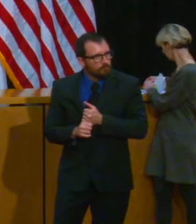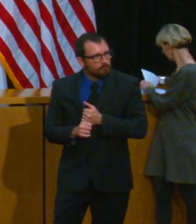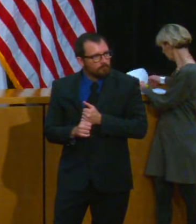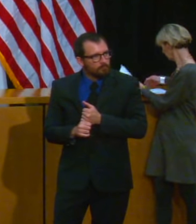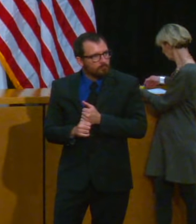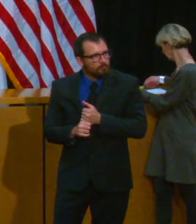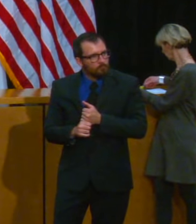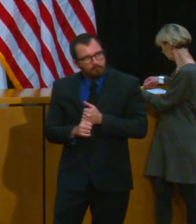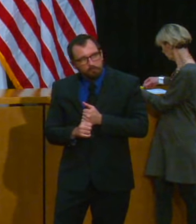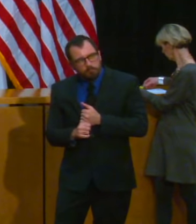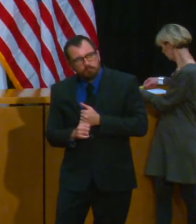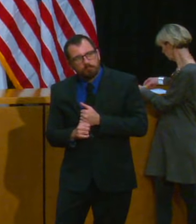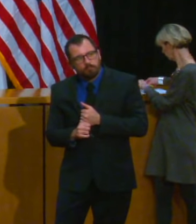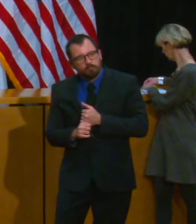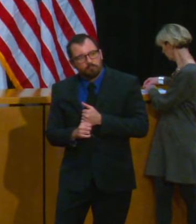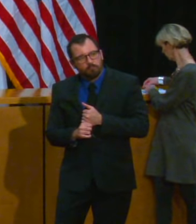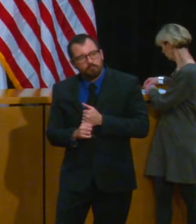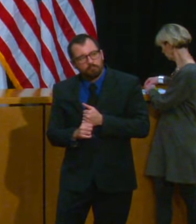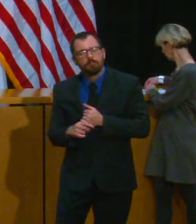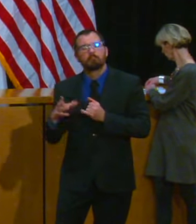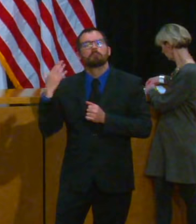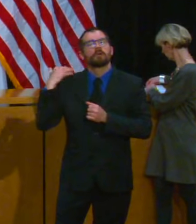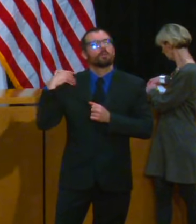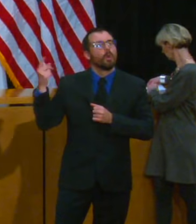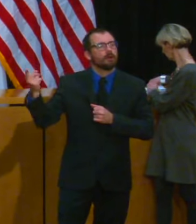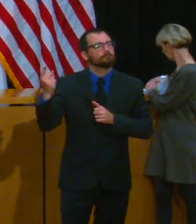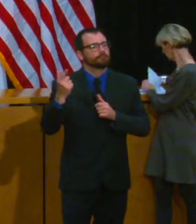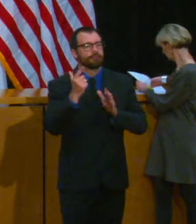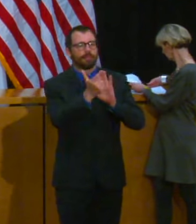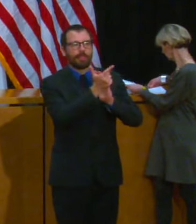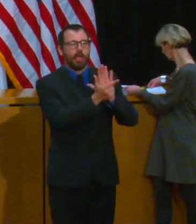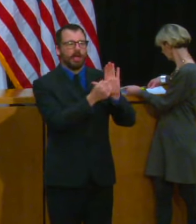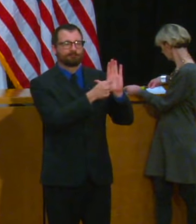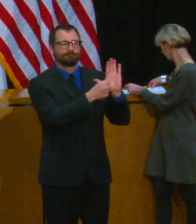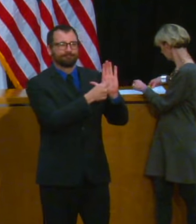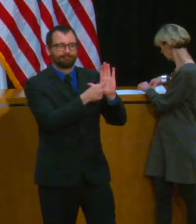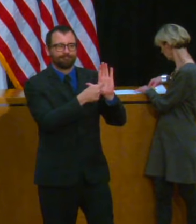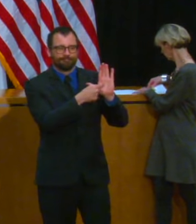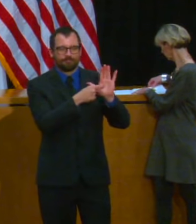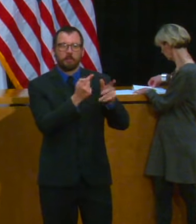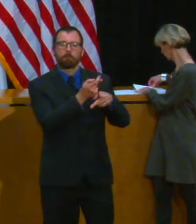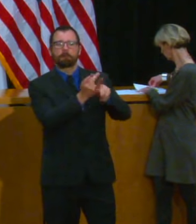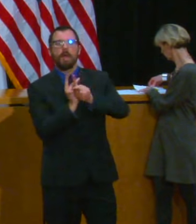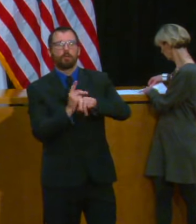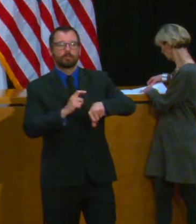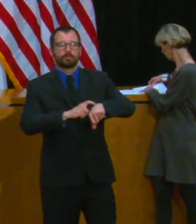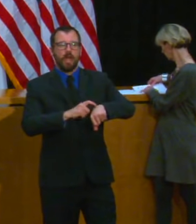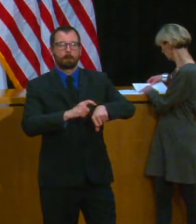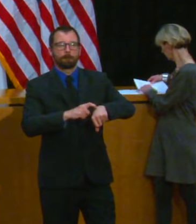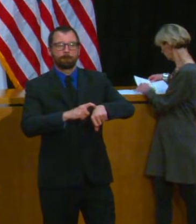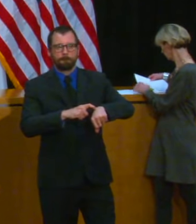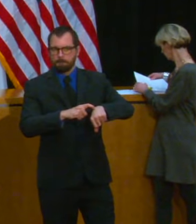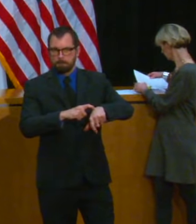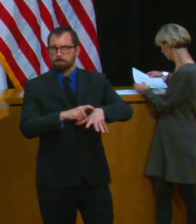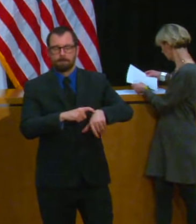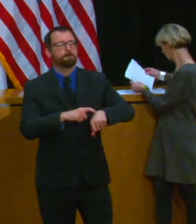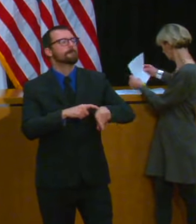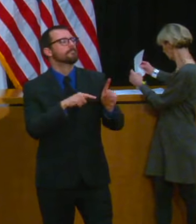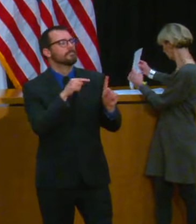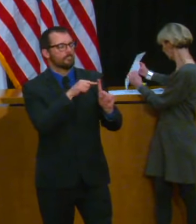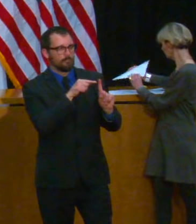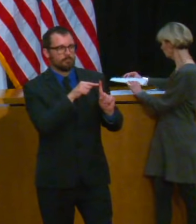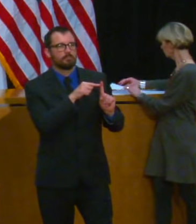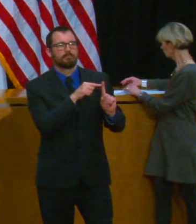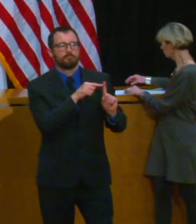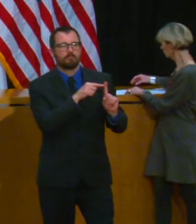is that bill? By what date would you want to see that back on your desk? So, um, this is the